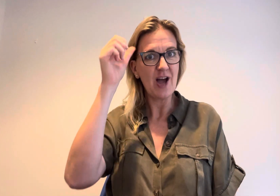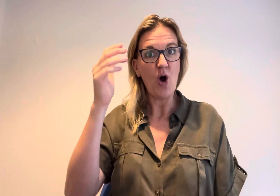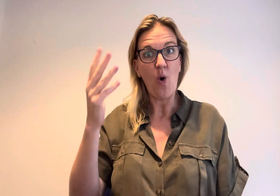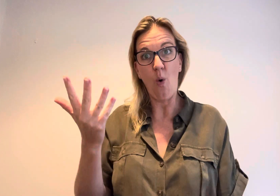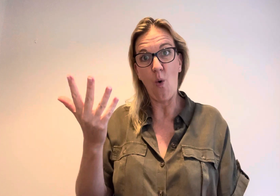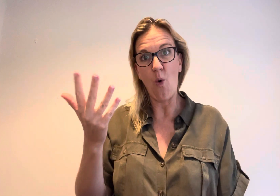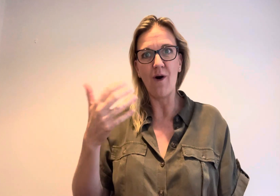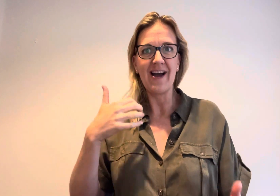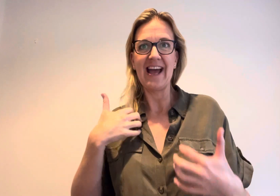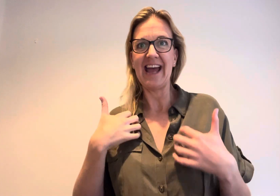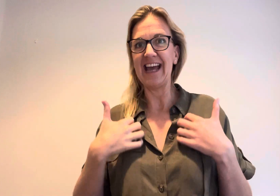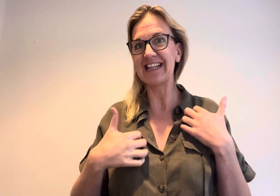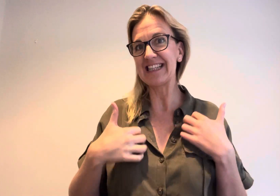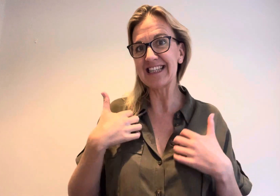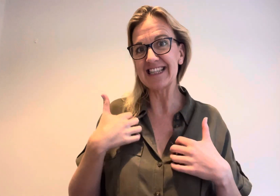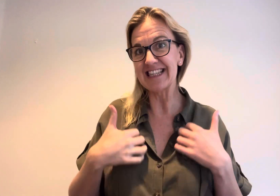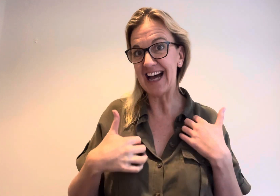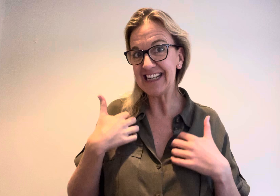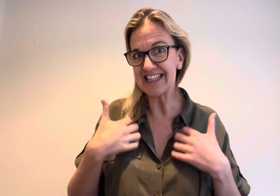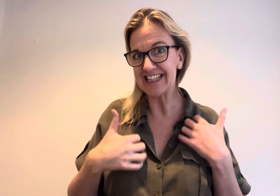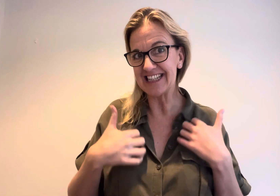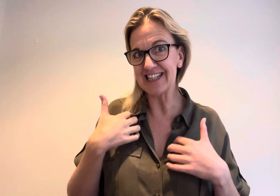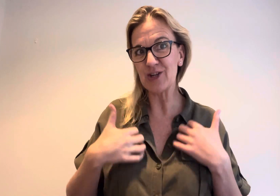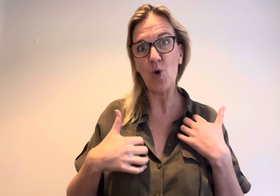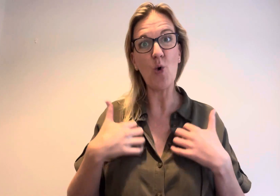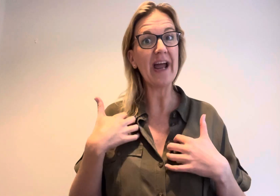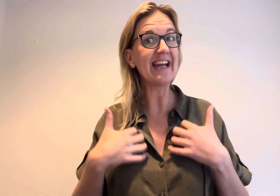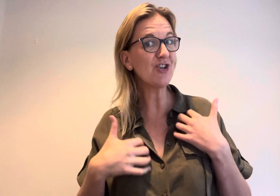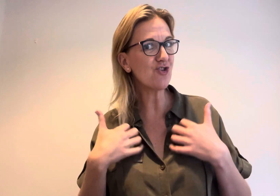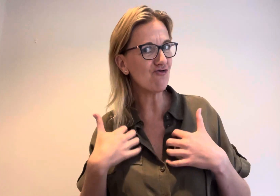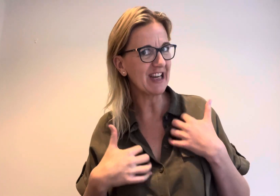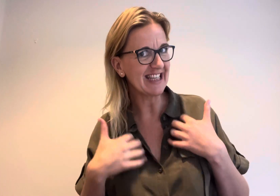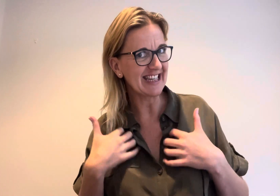Or excited or interested